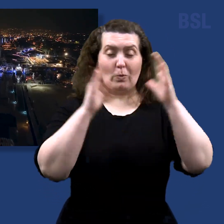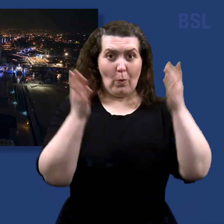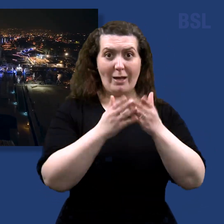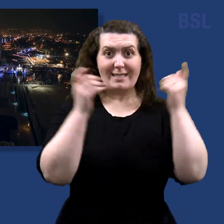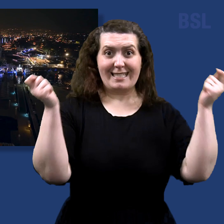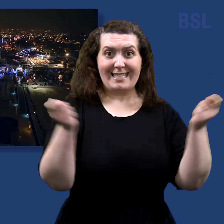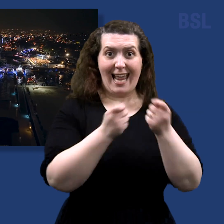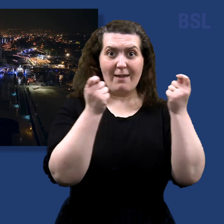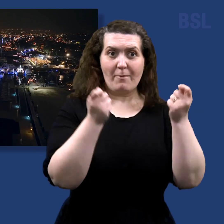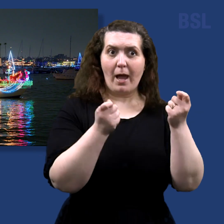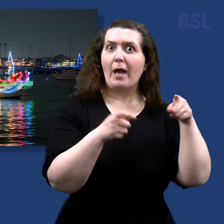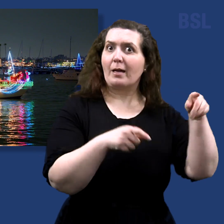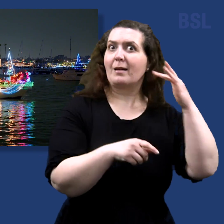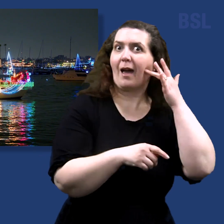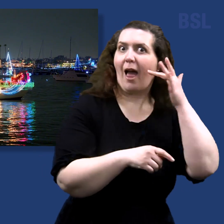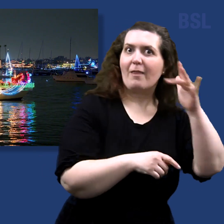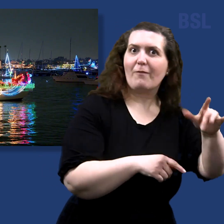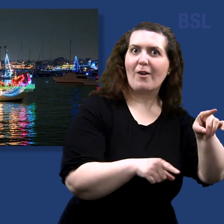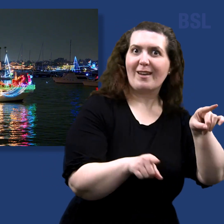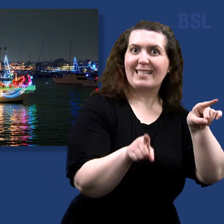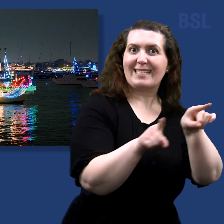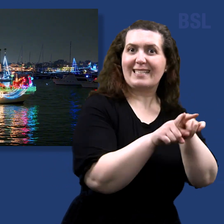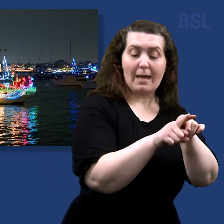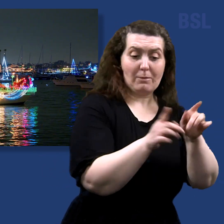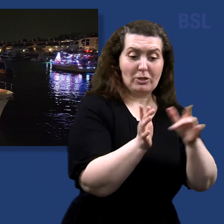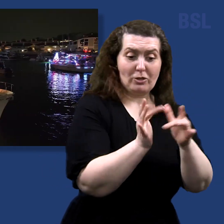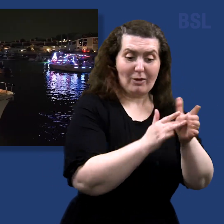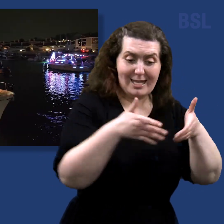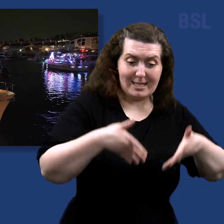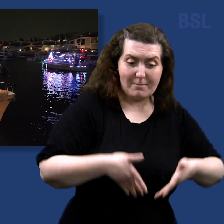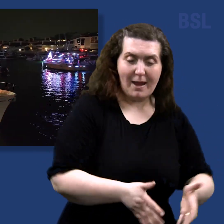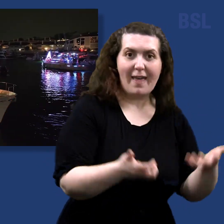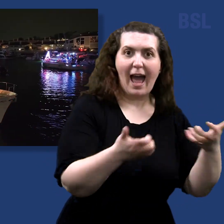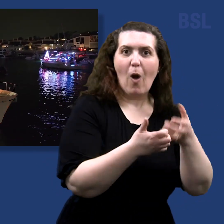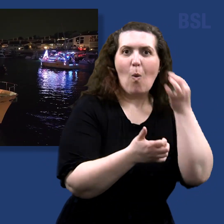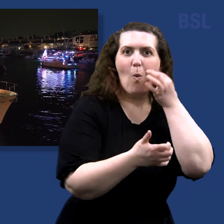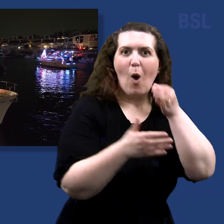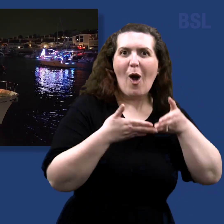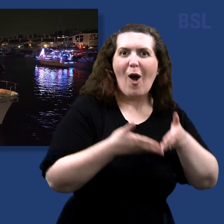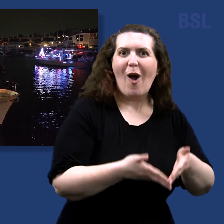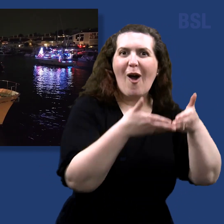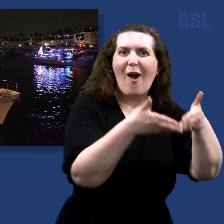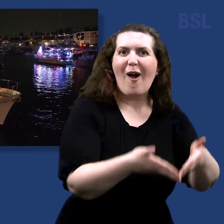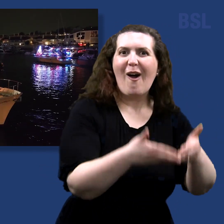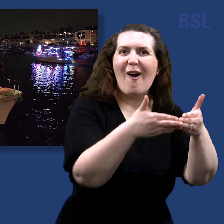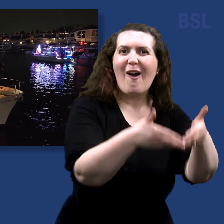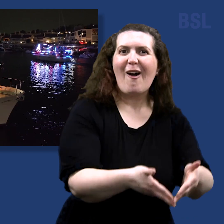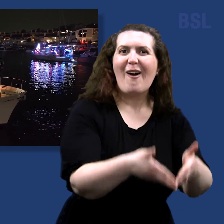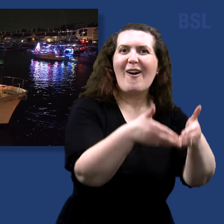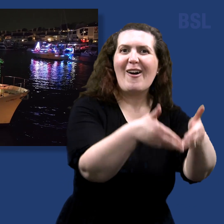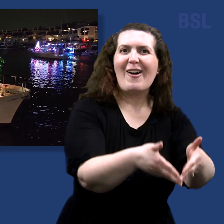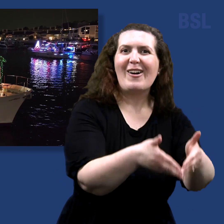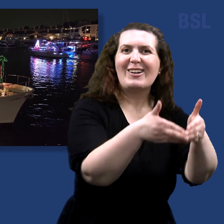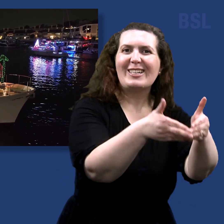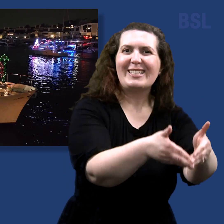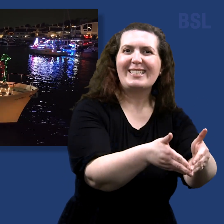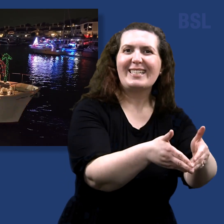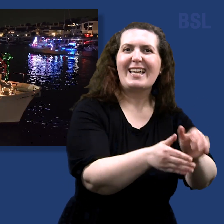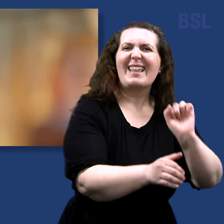to life on the water. At the 114th annual Newport Beach Christmas Boat Parade, Latter-day Saint youth reenacted